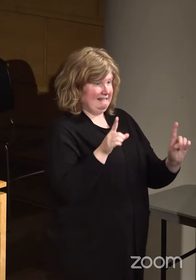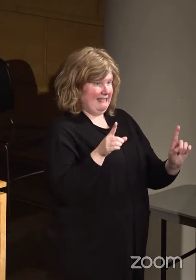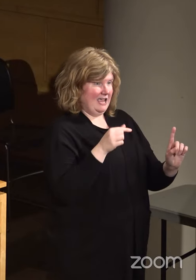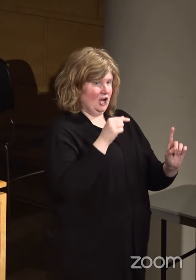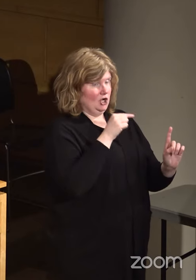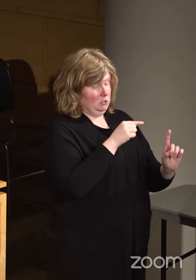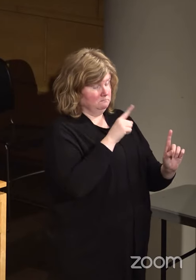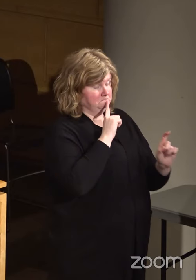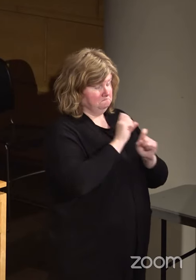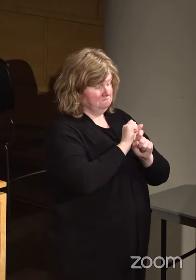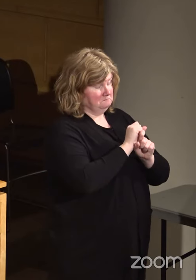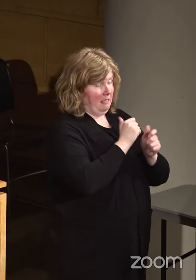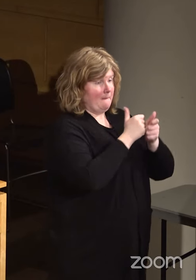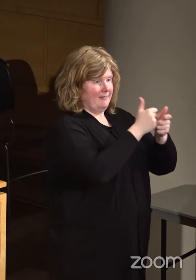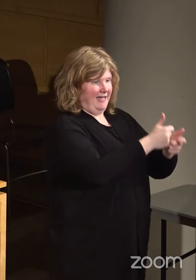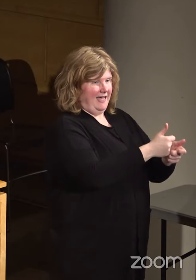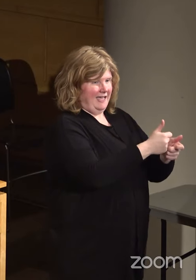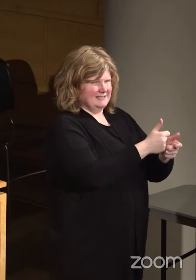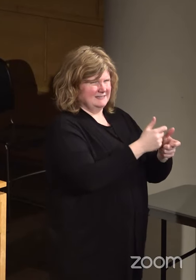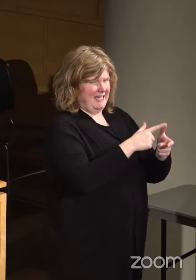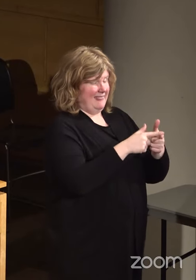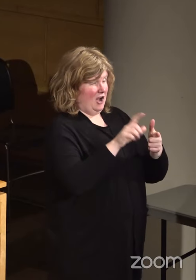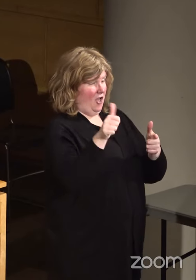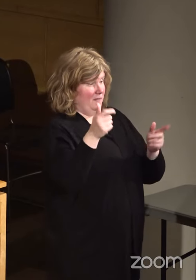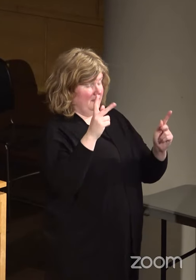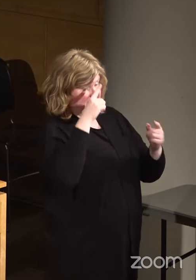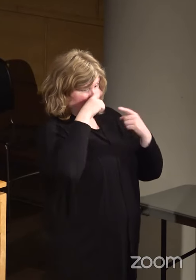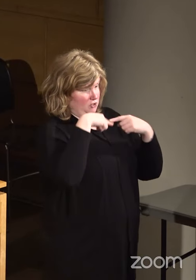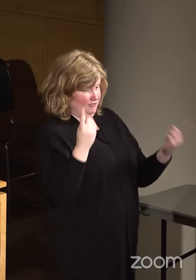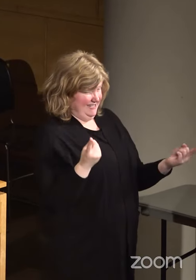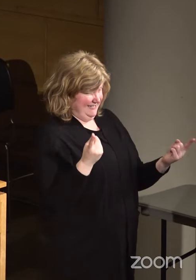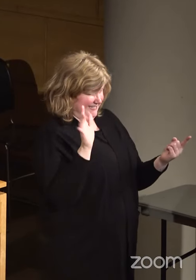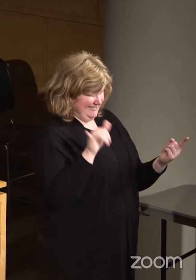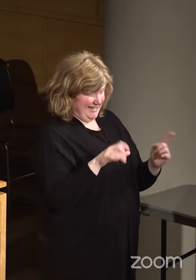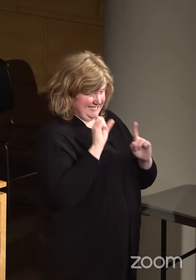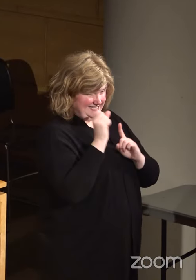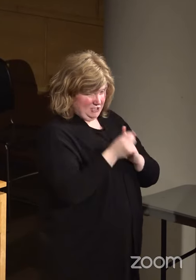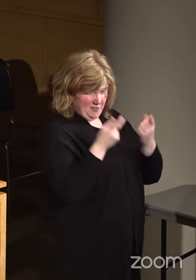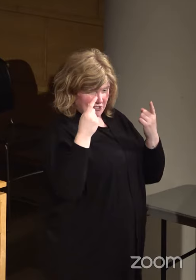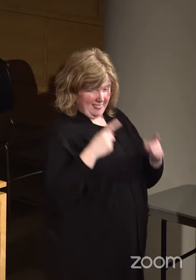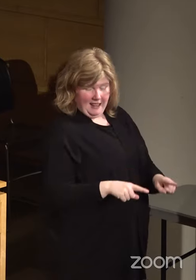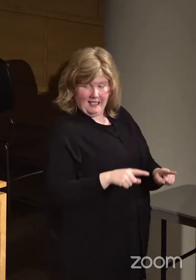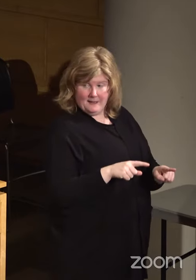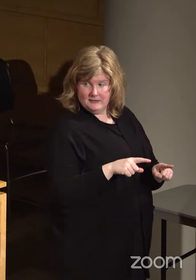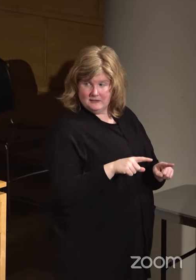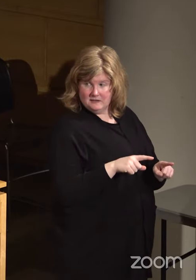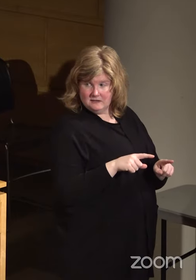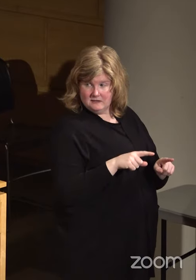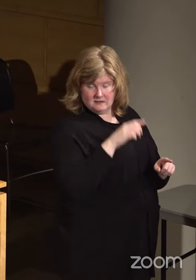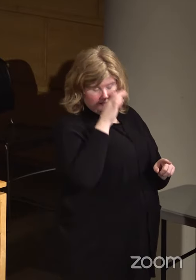was in compliance and others disagreed with that? Was that a situation that occurred in that?